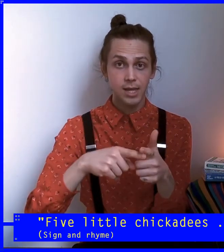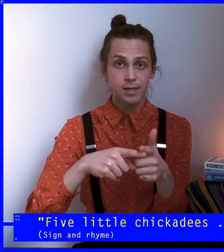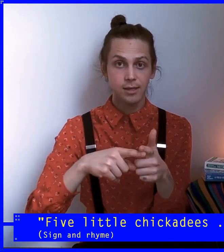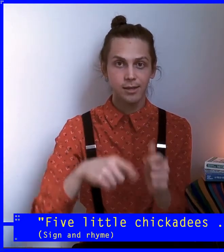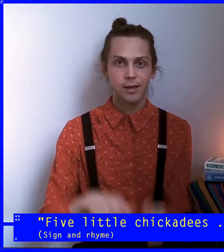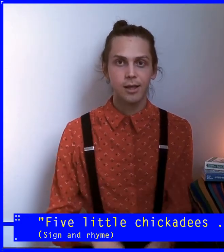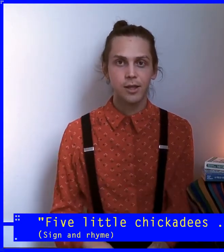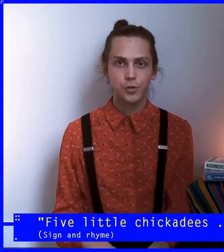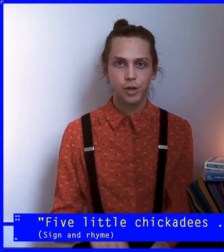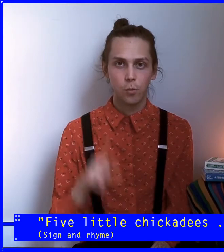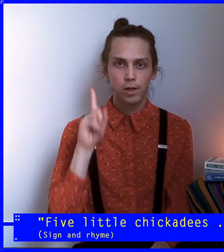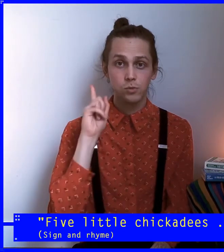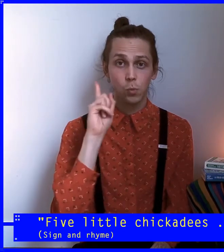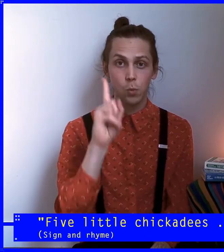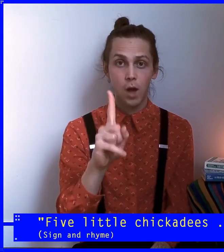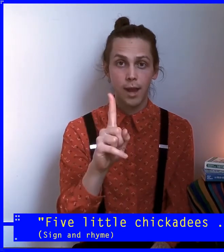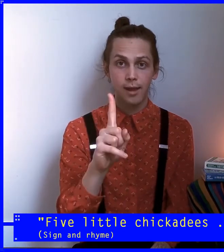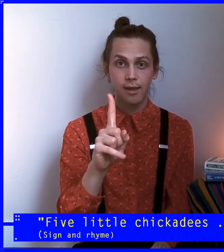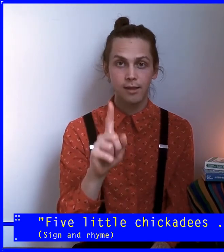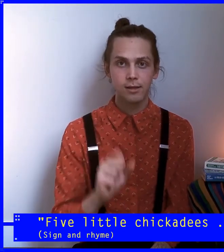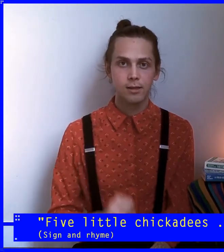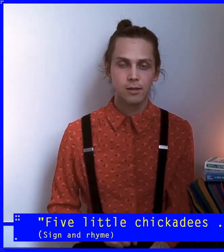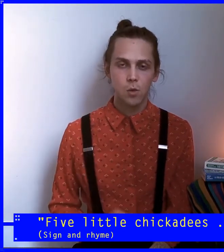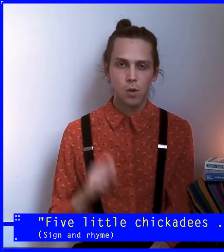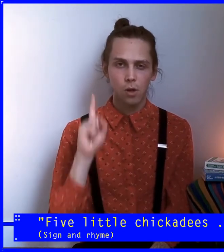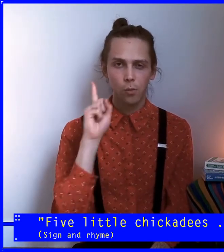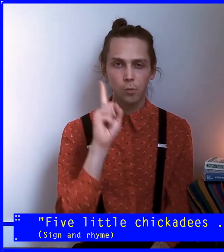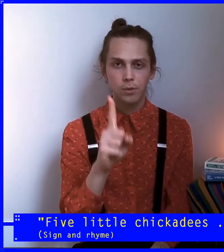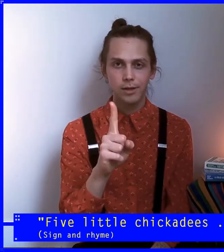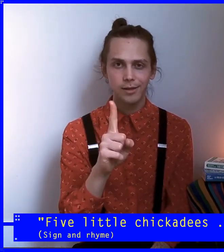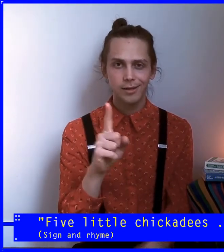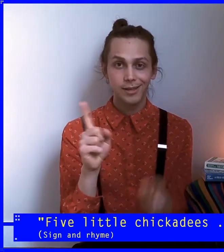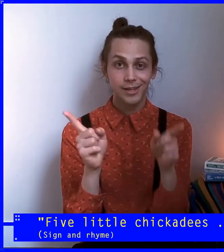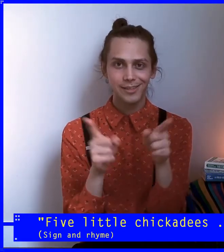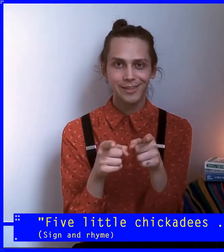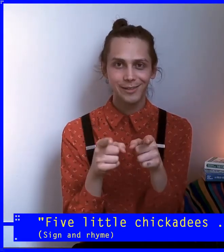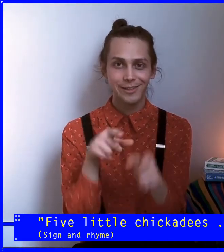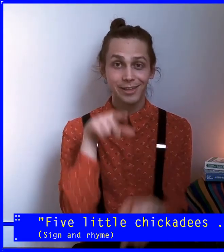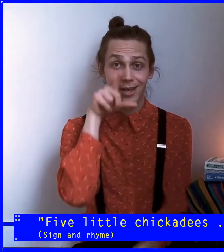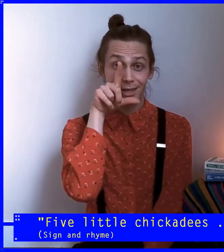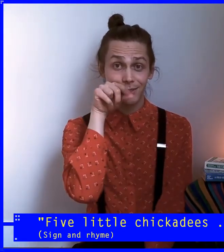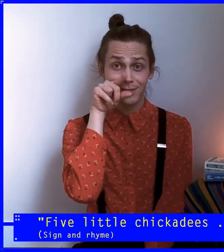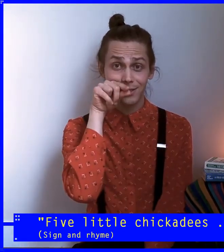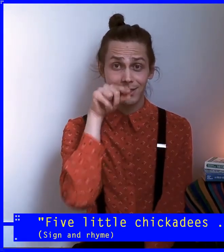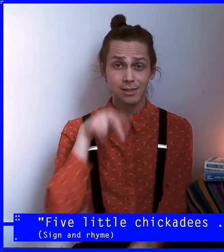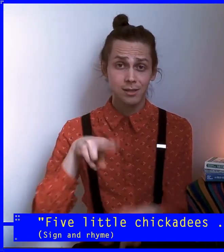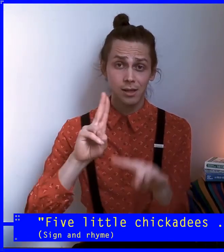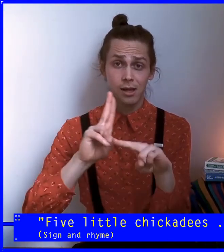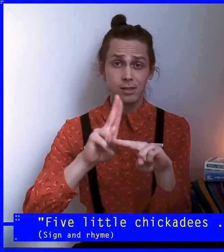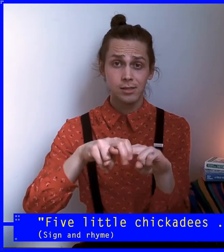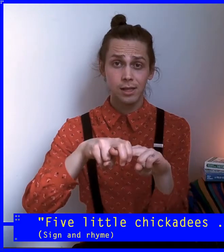there was one. One little chickadee sitting.